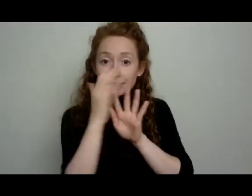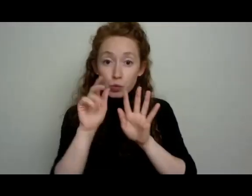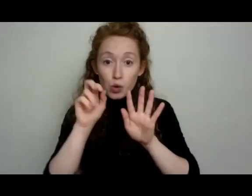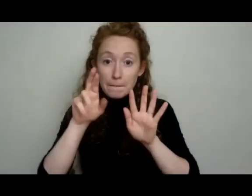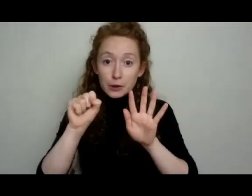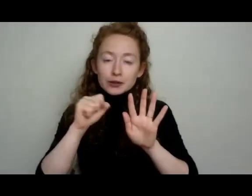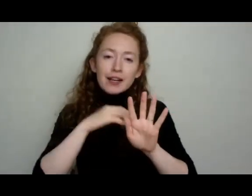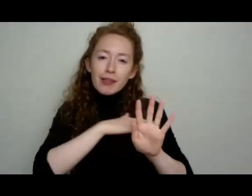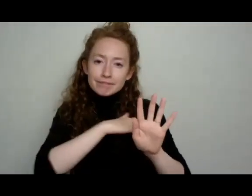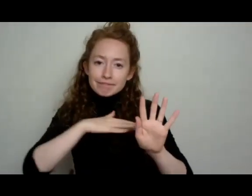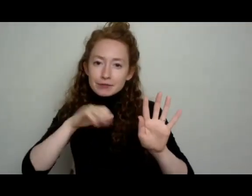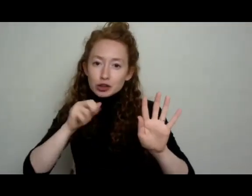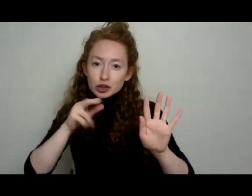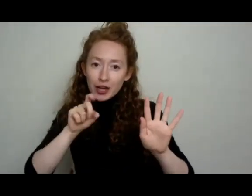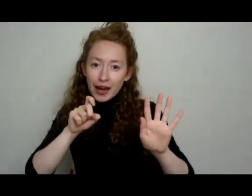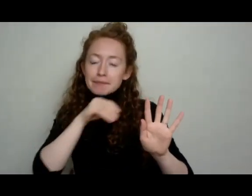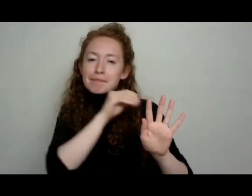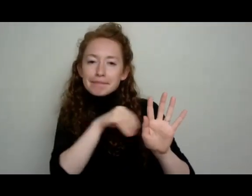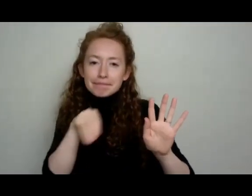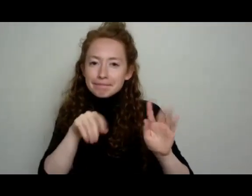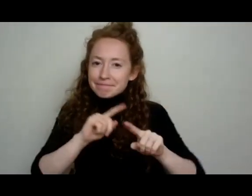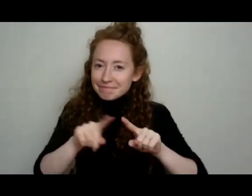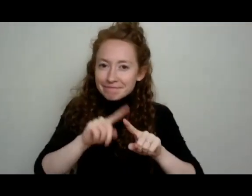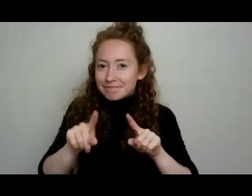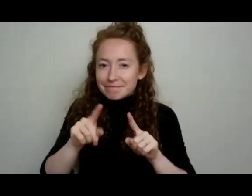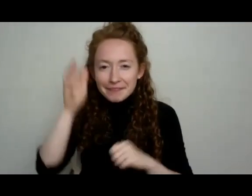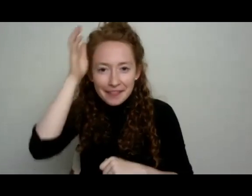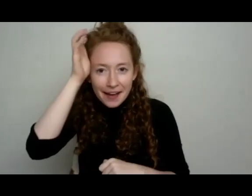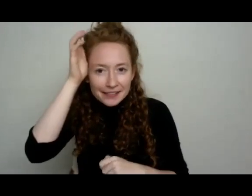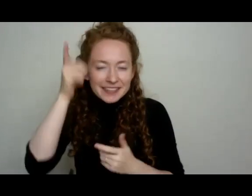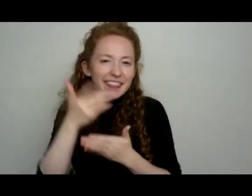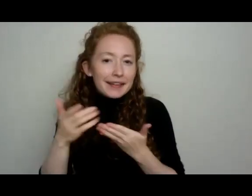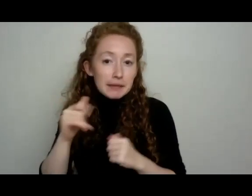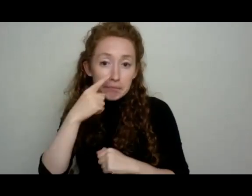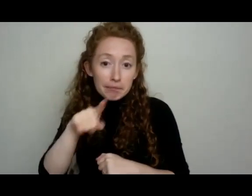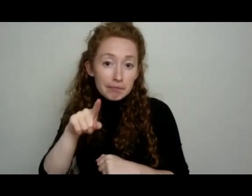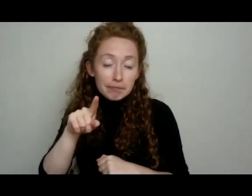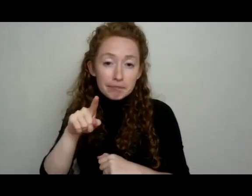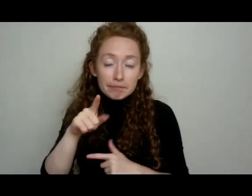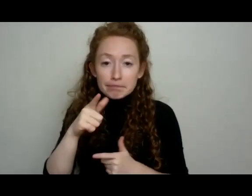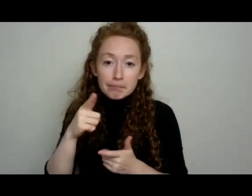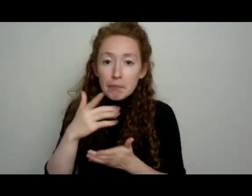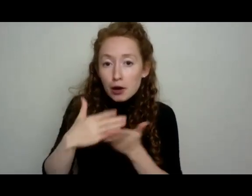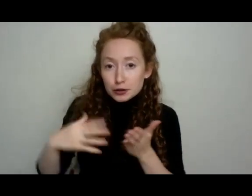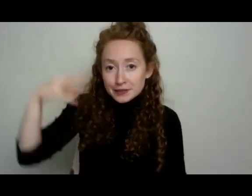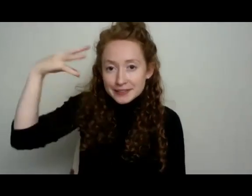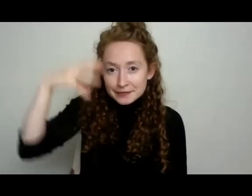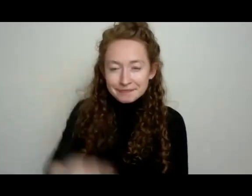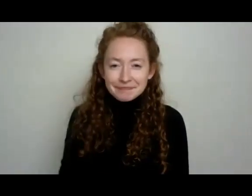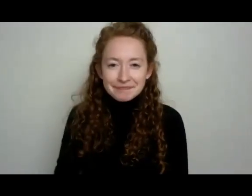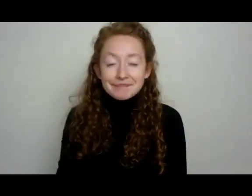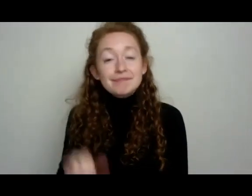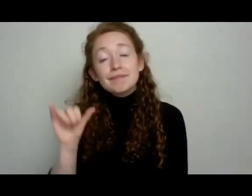also, um, before, if you're letting them sprawl on the ground and you've got those two feet in between